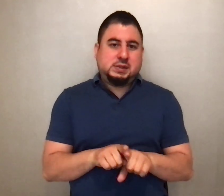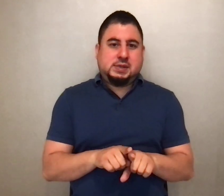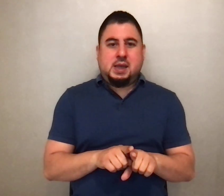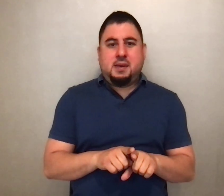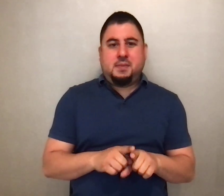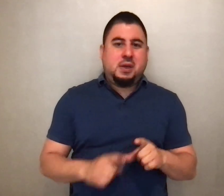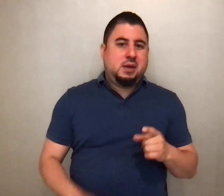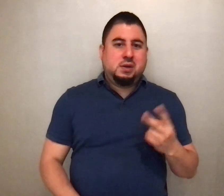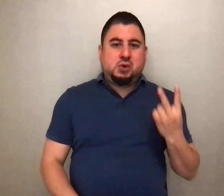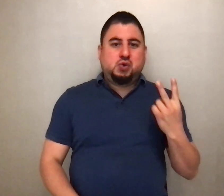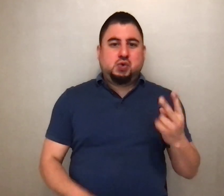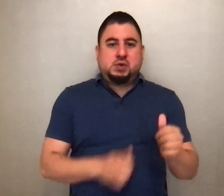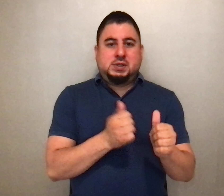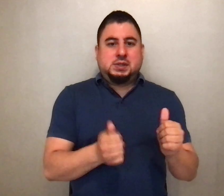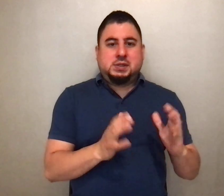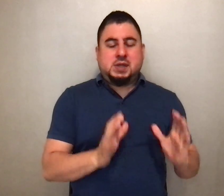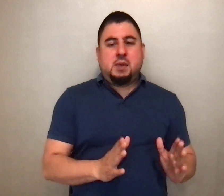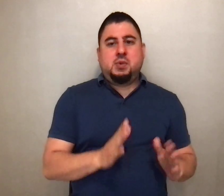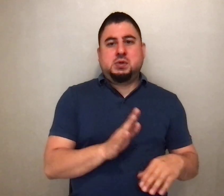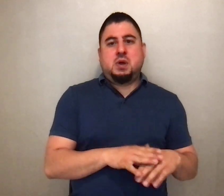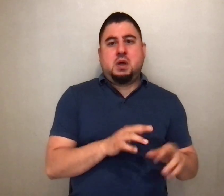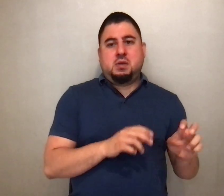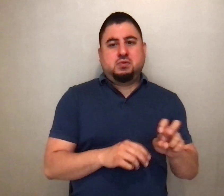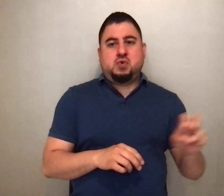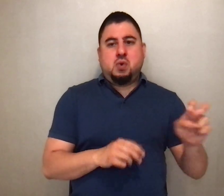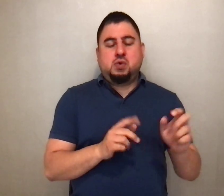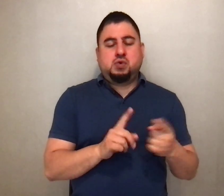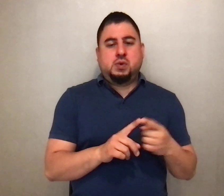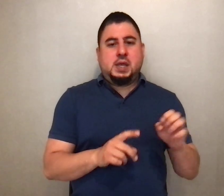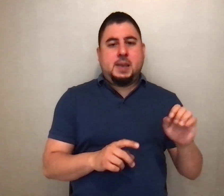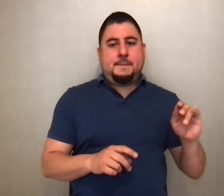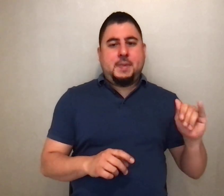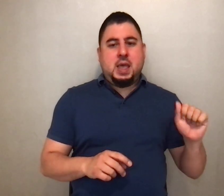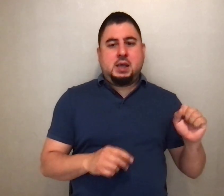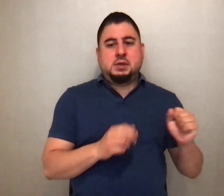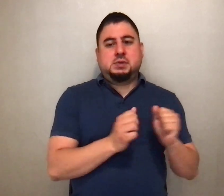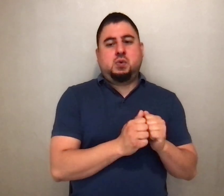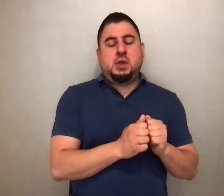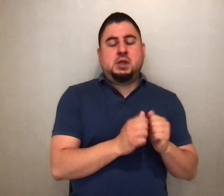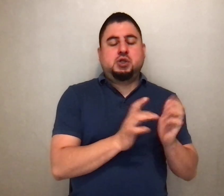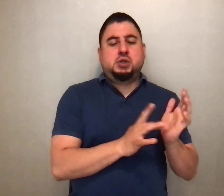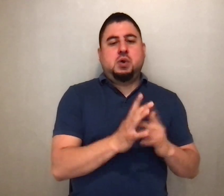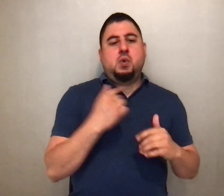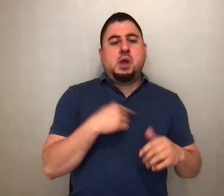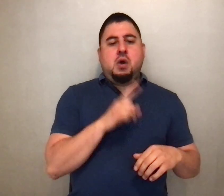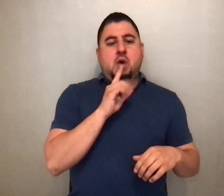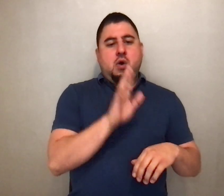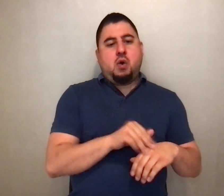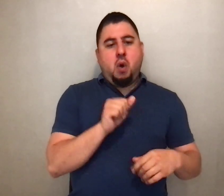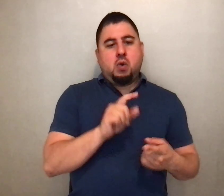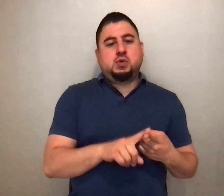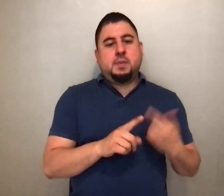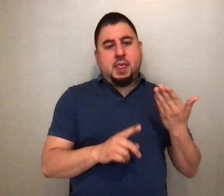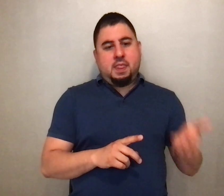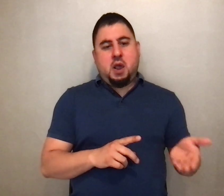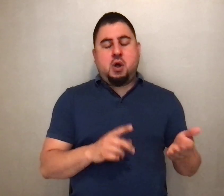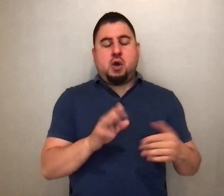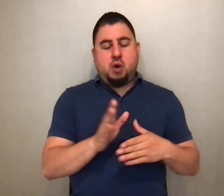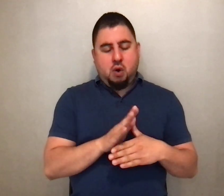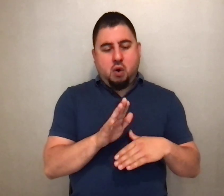disciples that were on the road to Emmaus with Jesus. We are called to be there. We are called to share in the excitement of